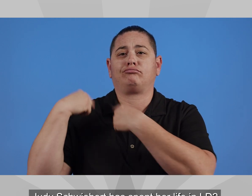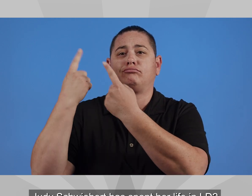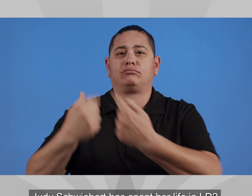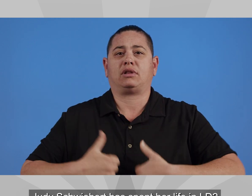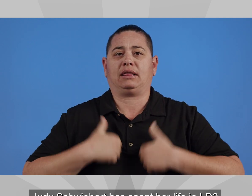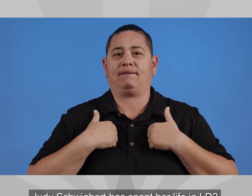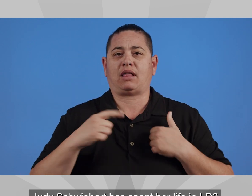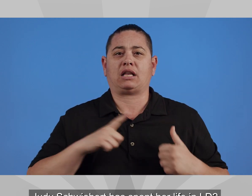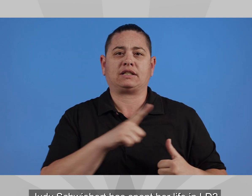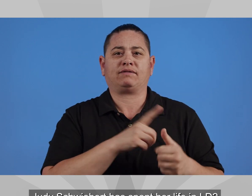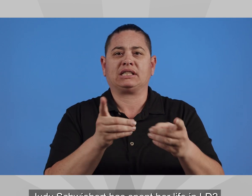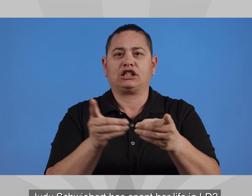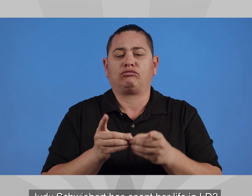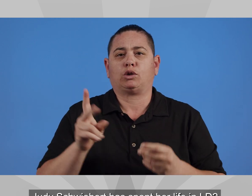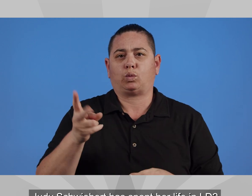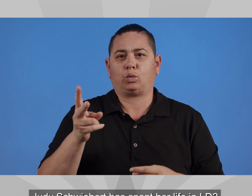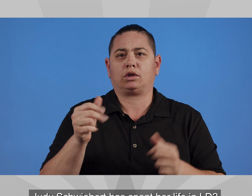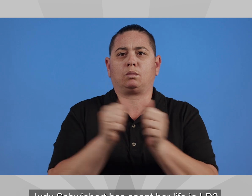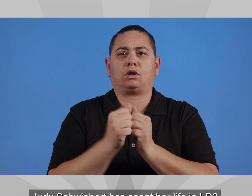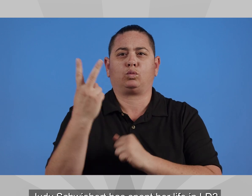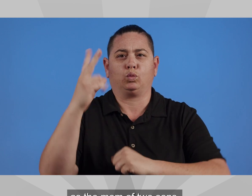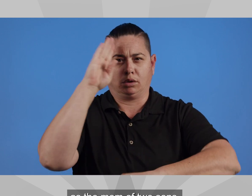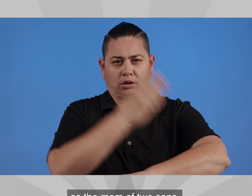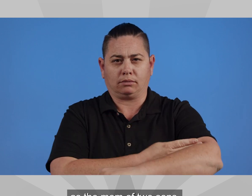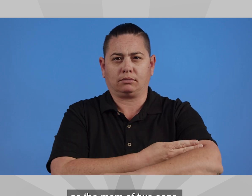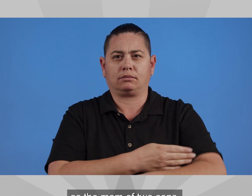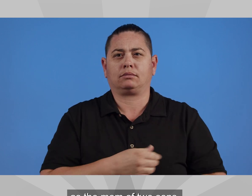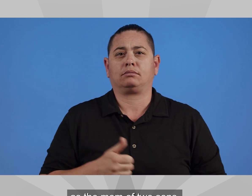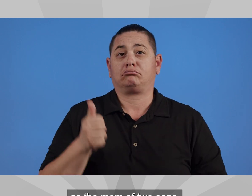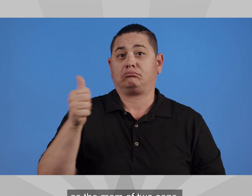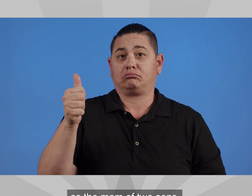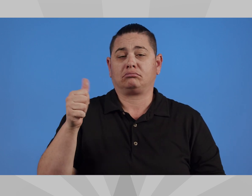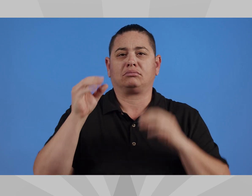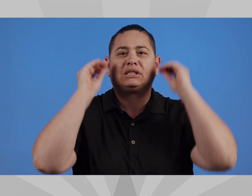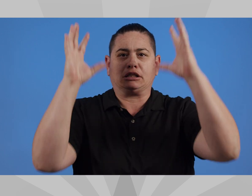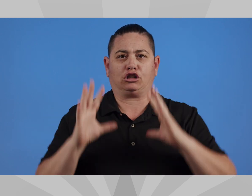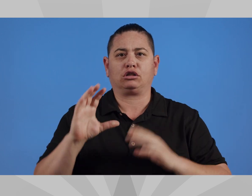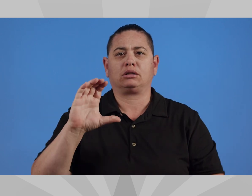Judy Judy Schweibert has spent her life in LD2 as the mom of two sons.